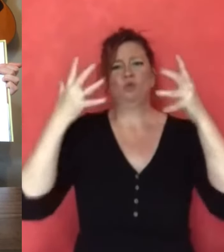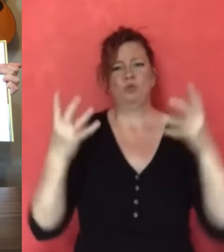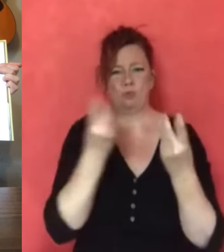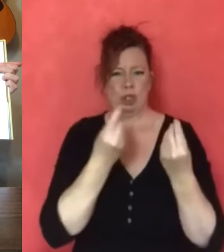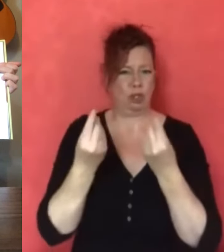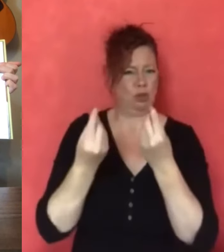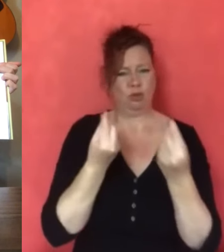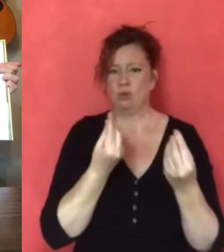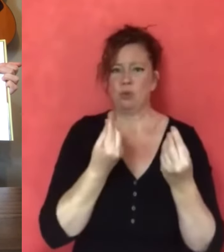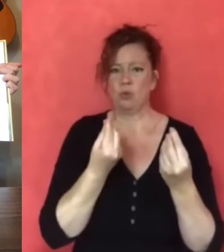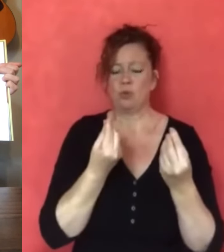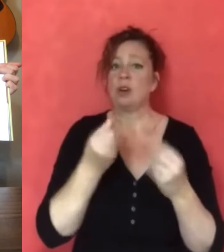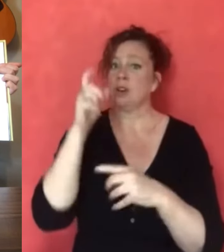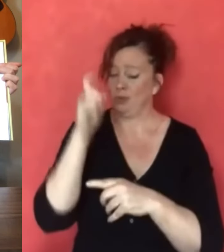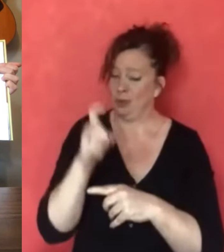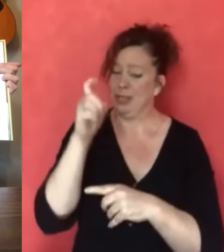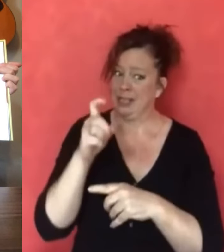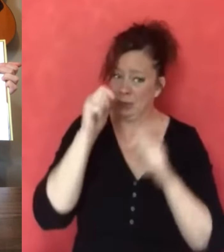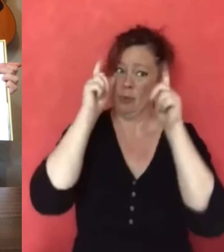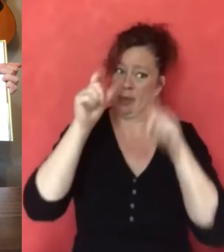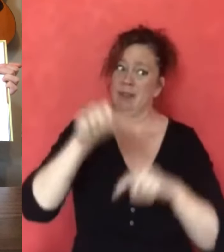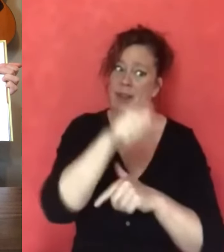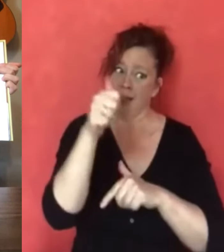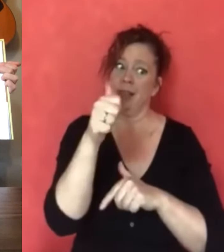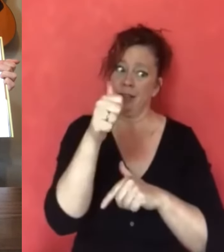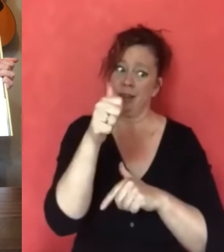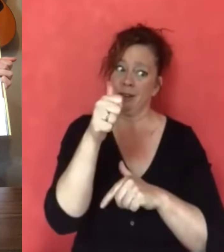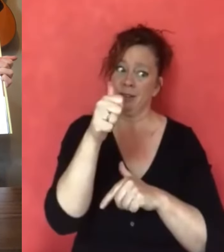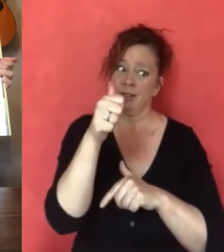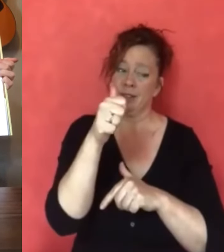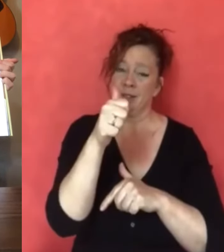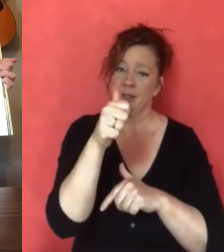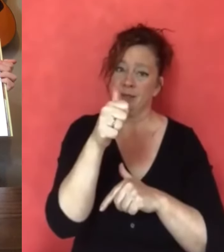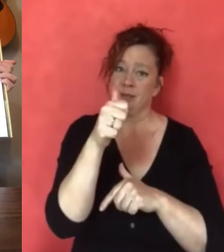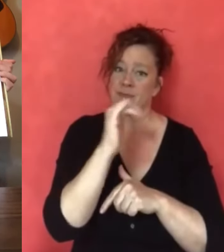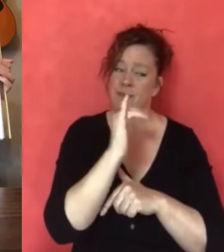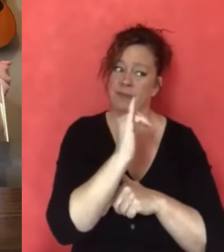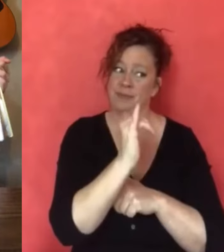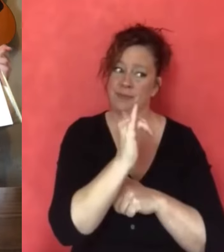There's way too much for us to do. We'd better wake the others too.